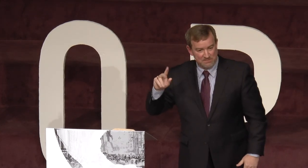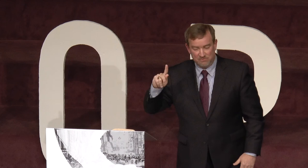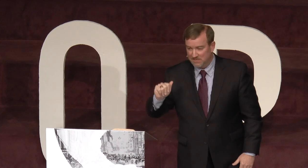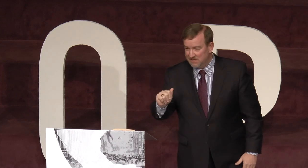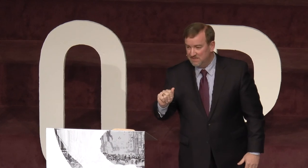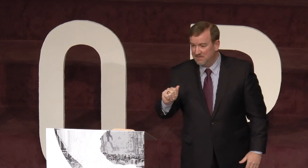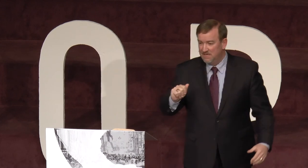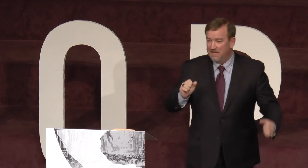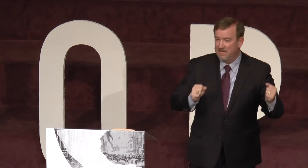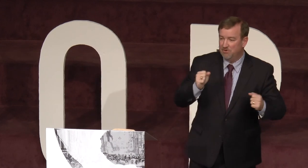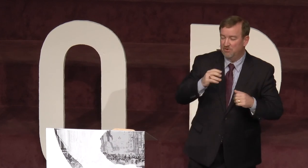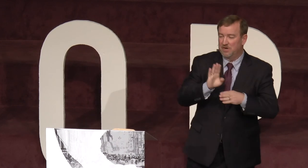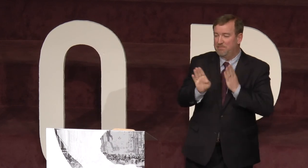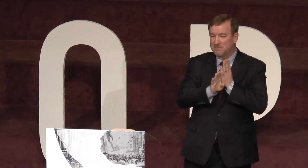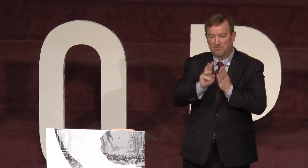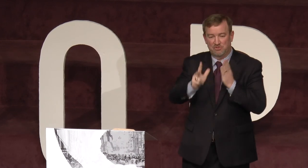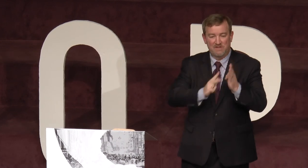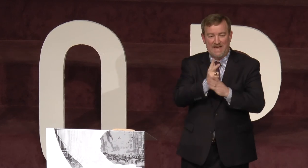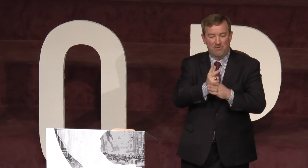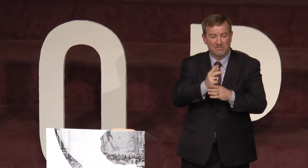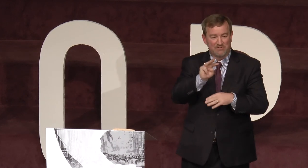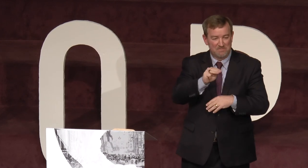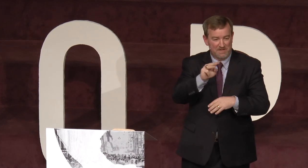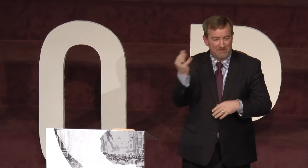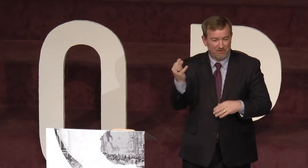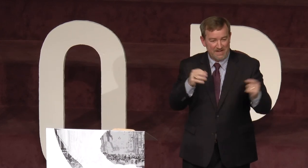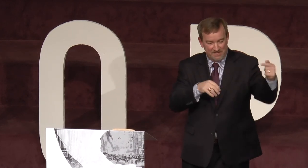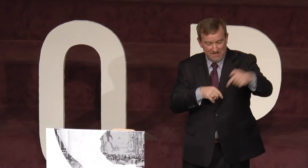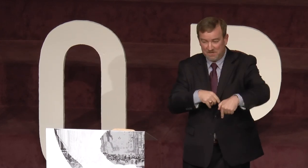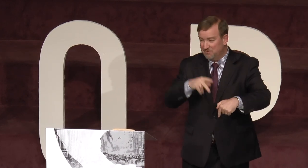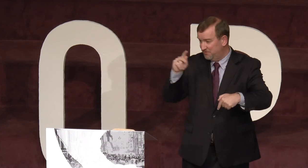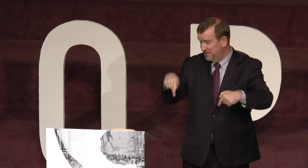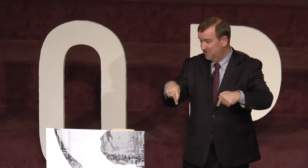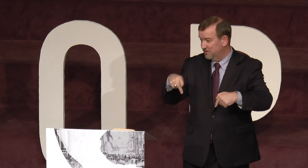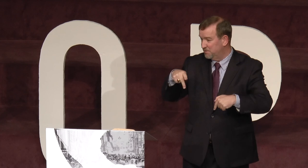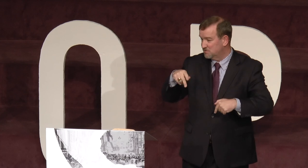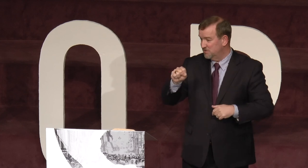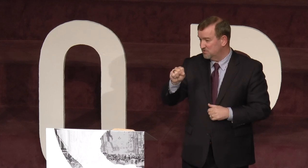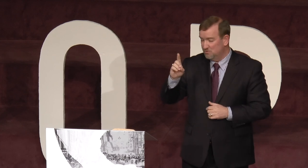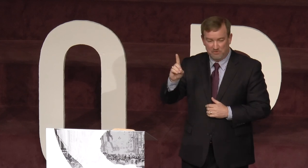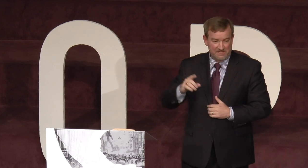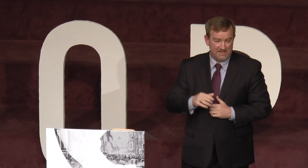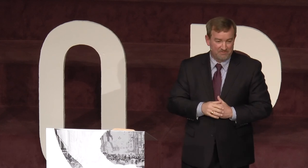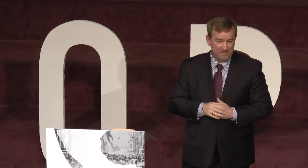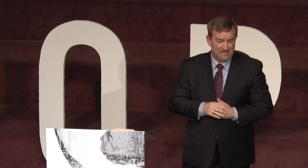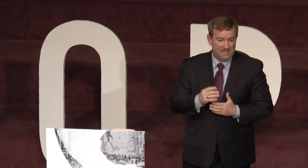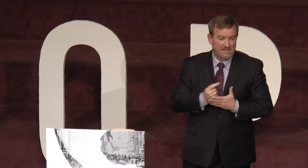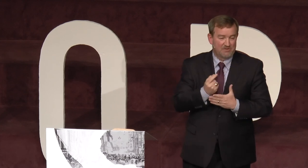Pennsylvania. He rode on a bus for three hours every Monday and Friday to come here to Philadelphia, to Pennsylvania School for the Deaf. He